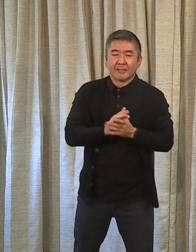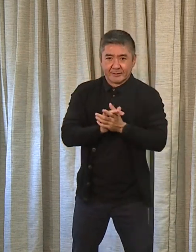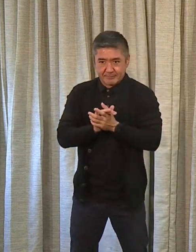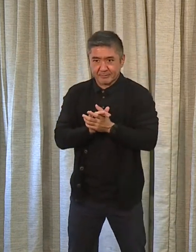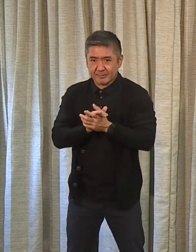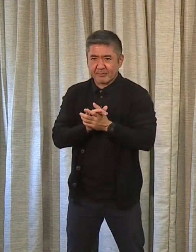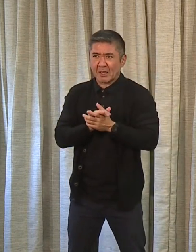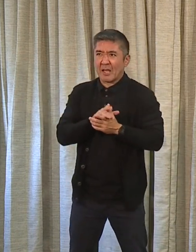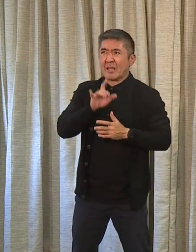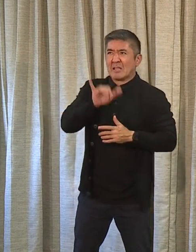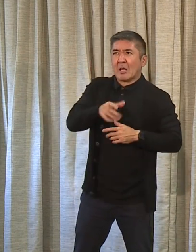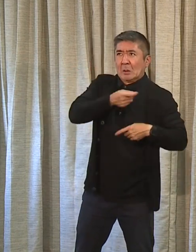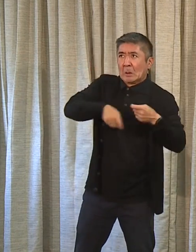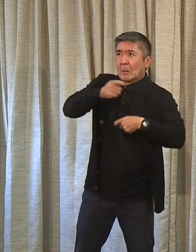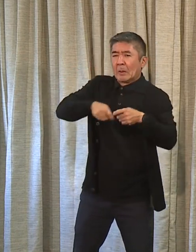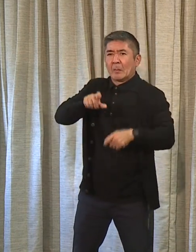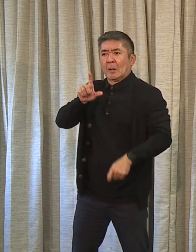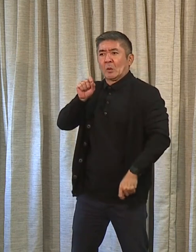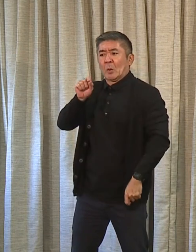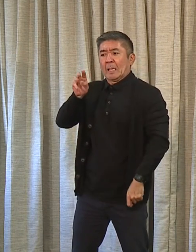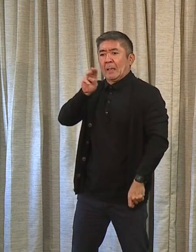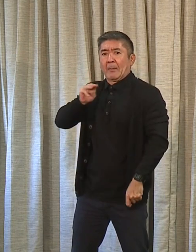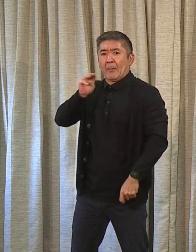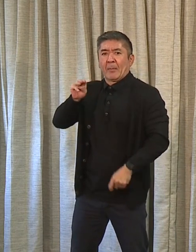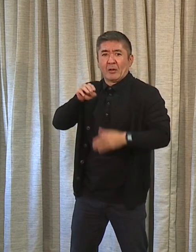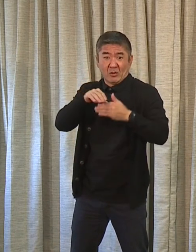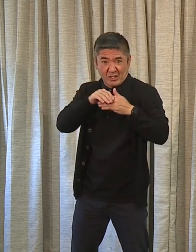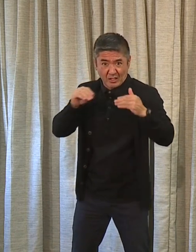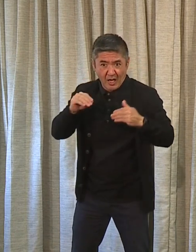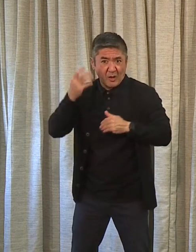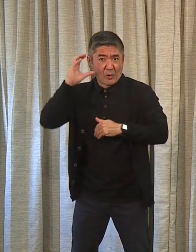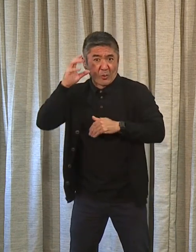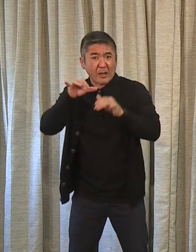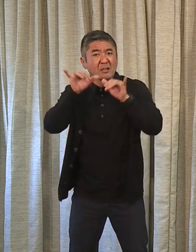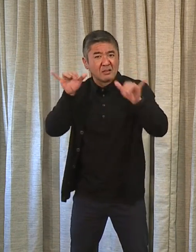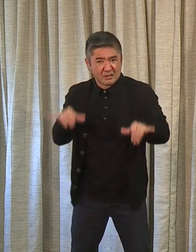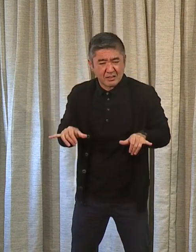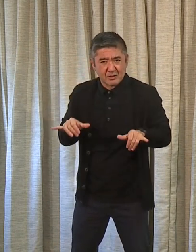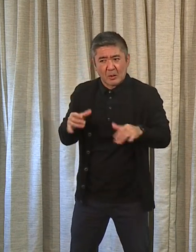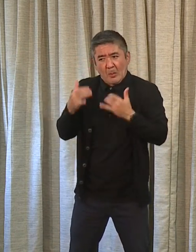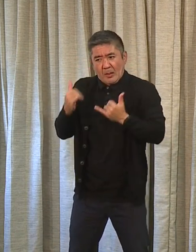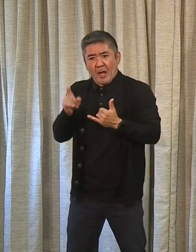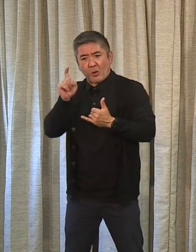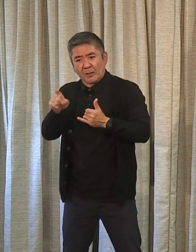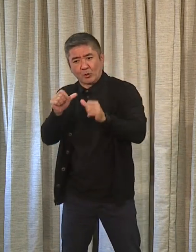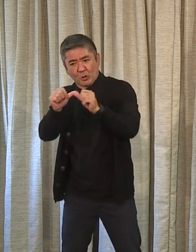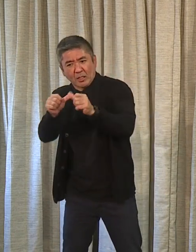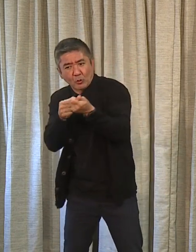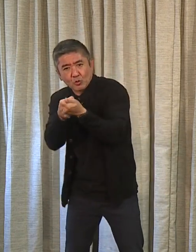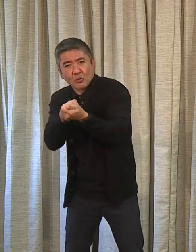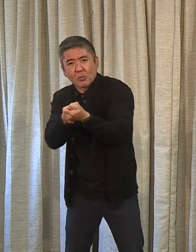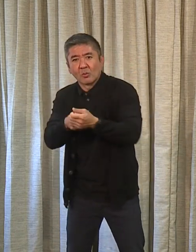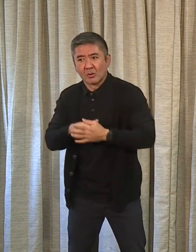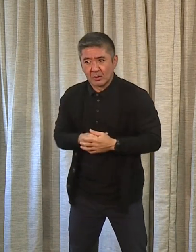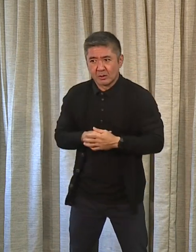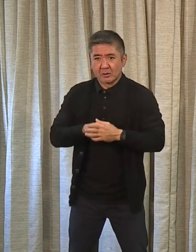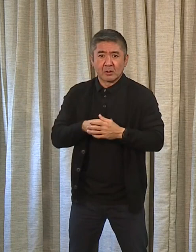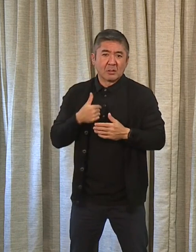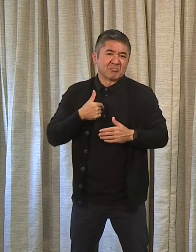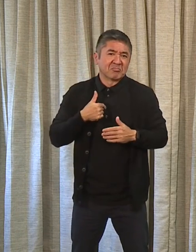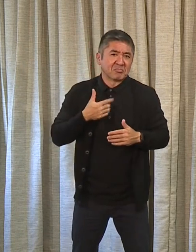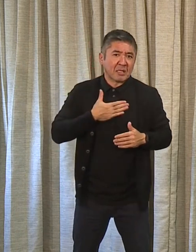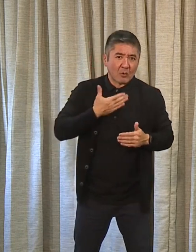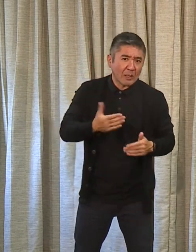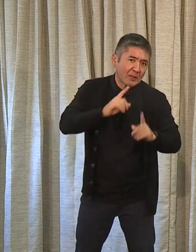a $20 million radio system. And so we just completed that. And this is just to support that installation. I'll be available for any questions